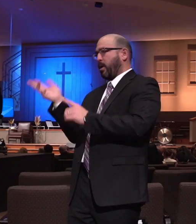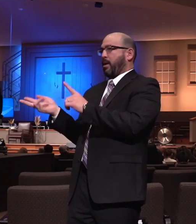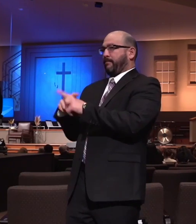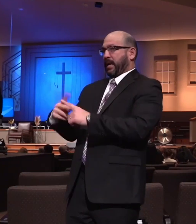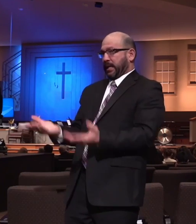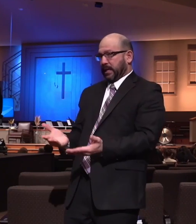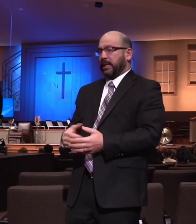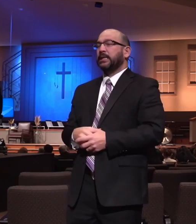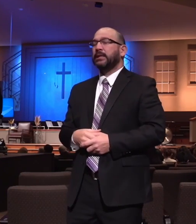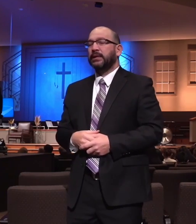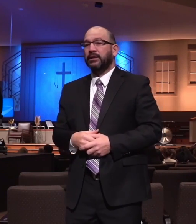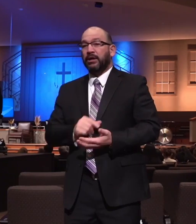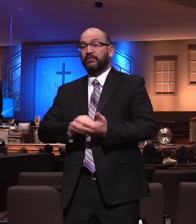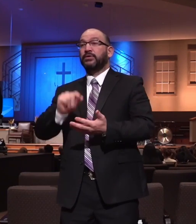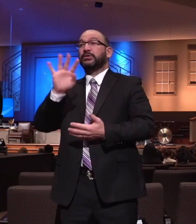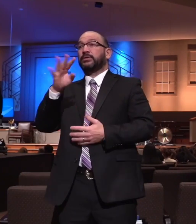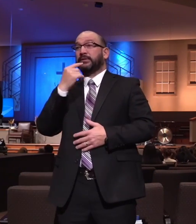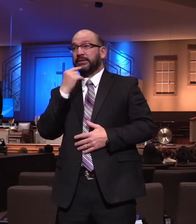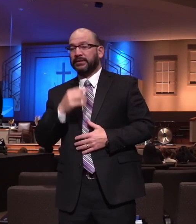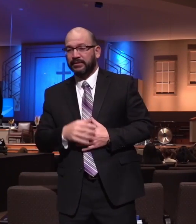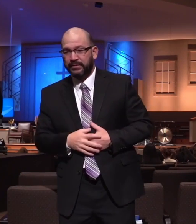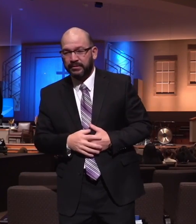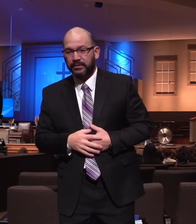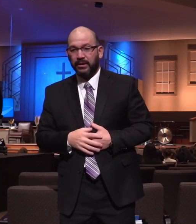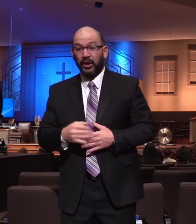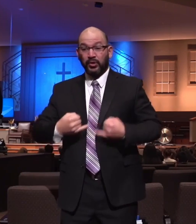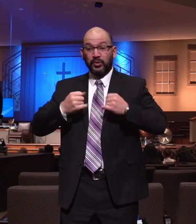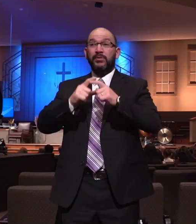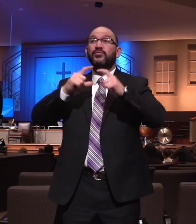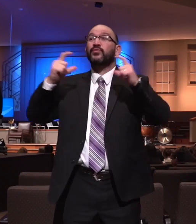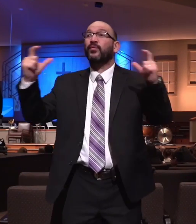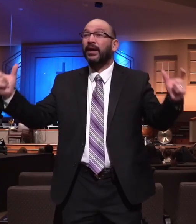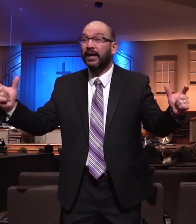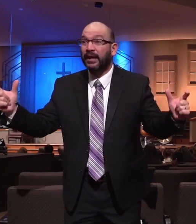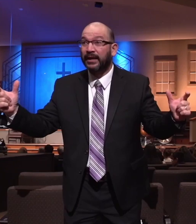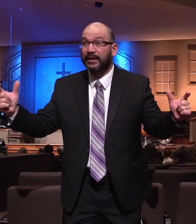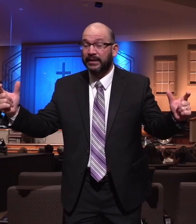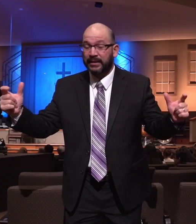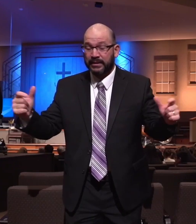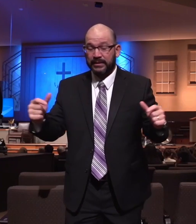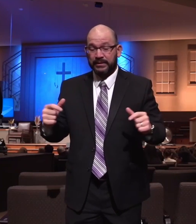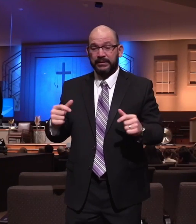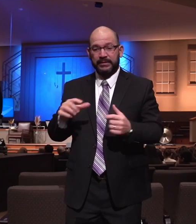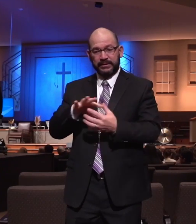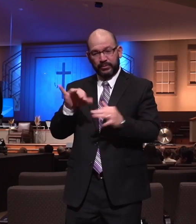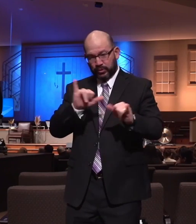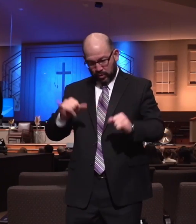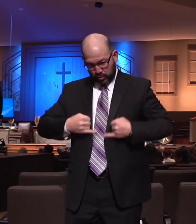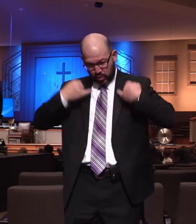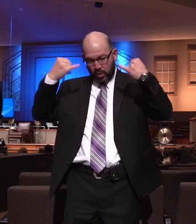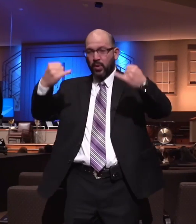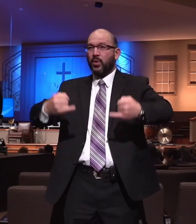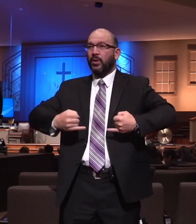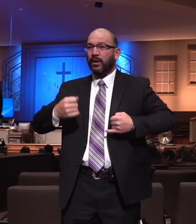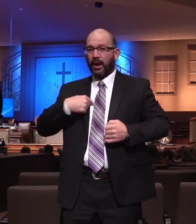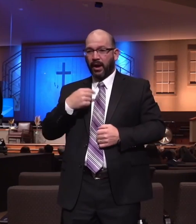it says there in verse 4, I rejoiced greatly, okay, I rejoiced, spiritual rejoicing, that I found